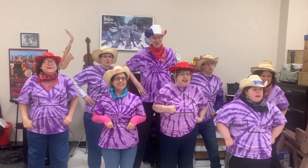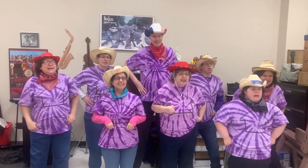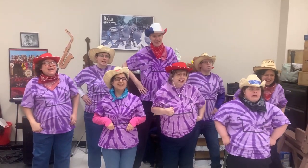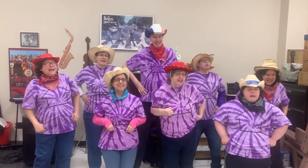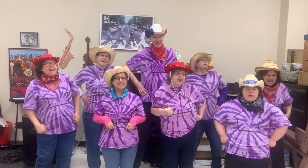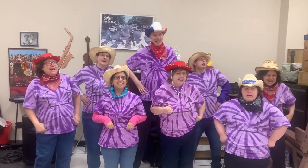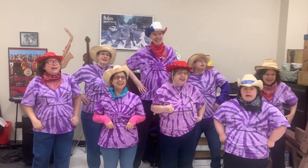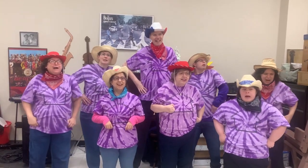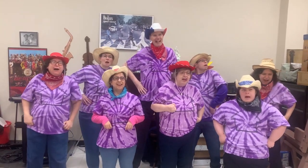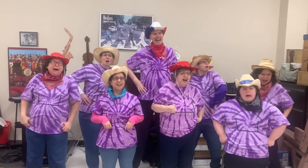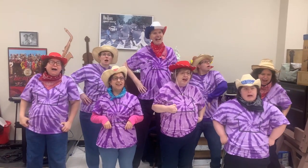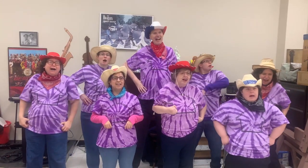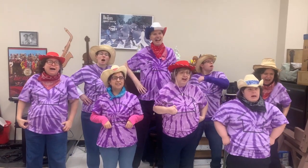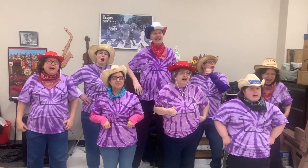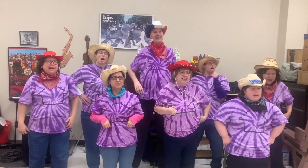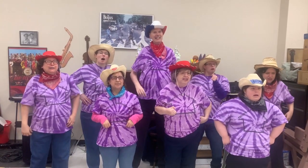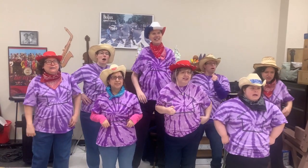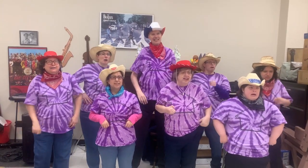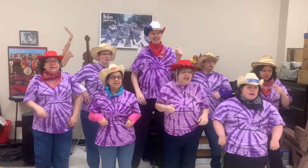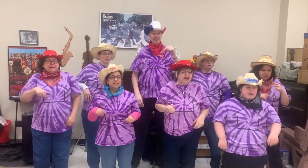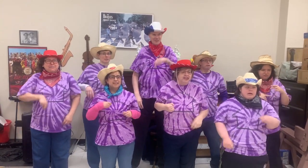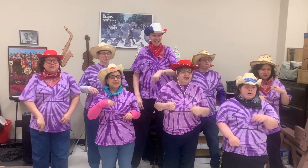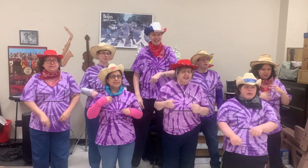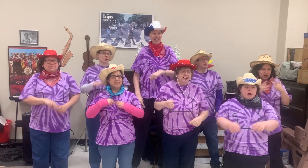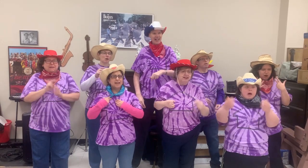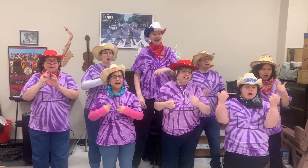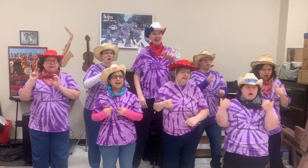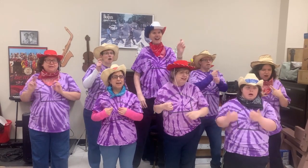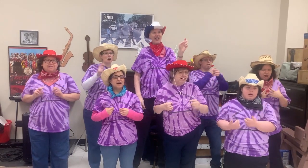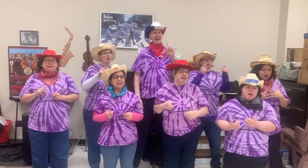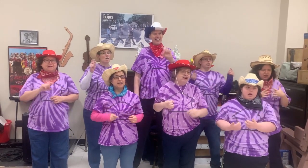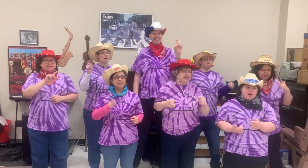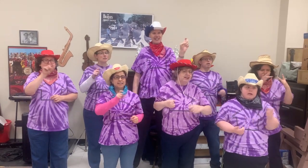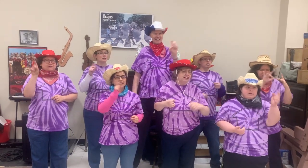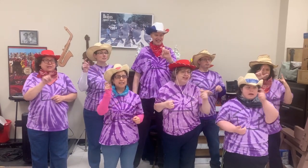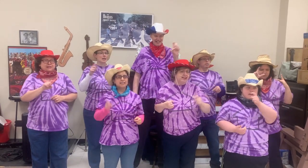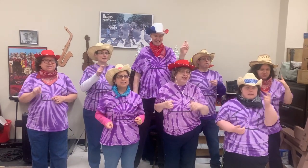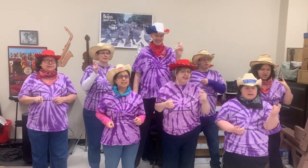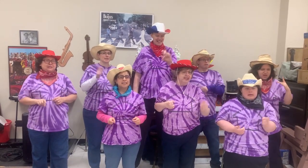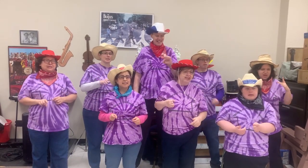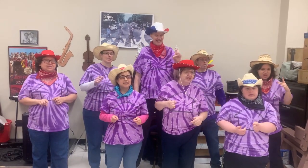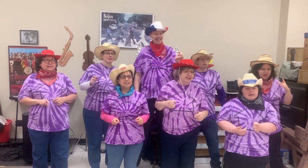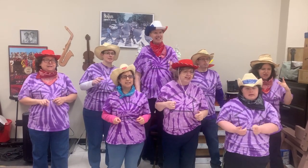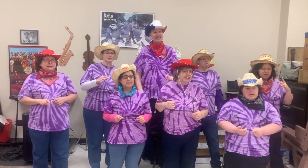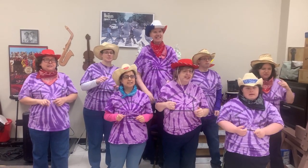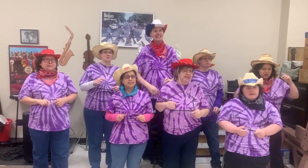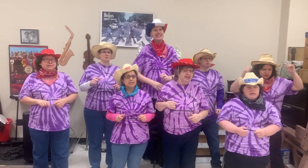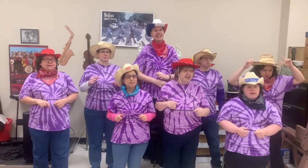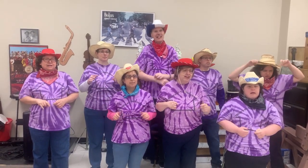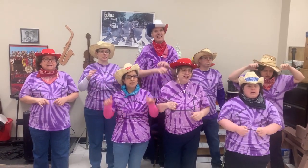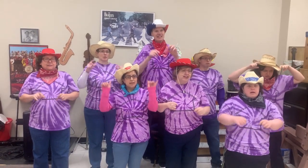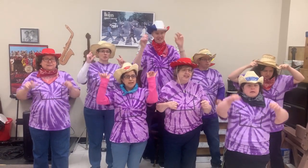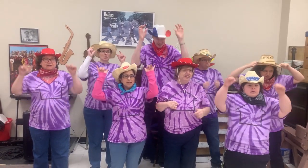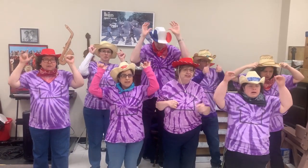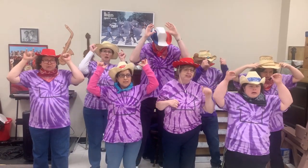deep in the heart of Texas, the dog